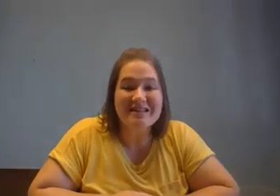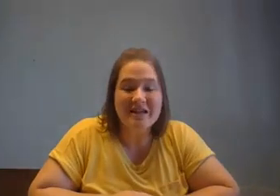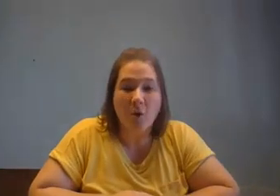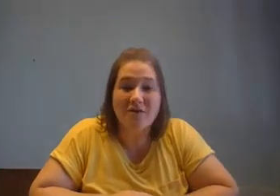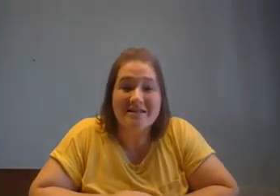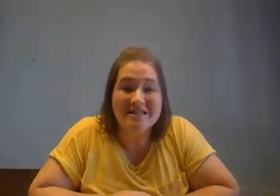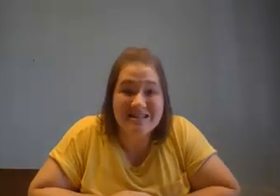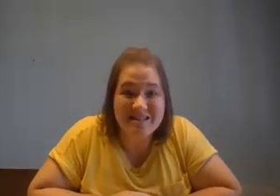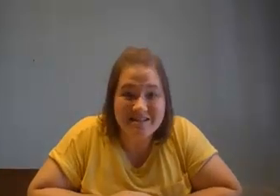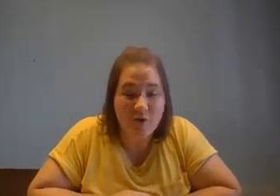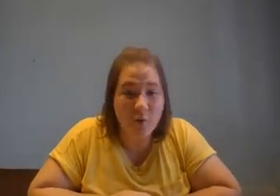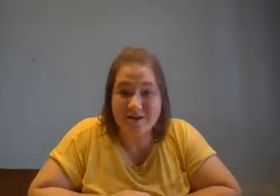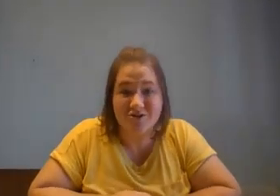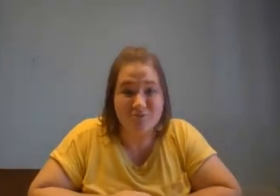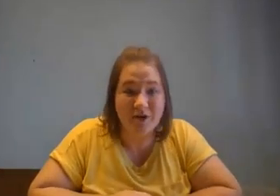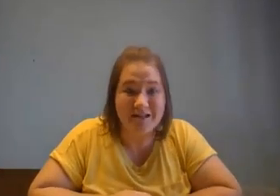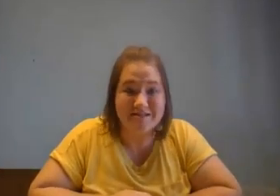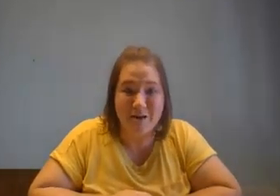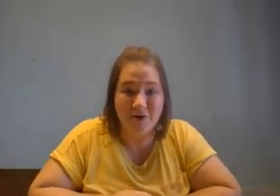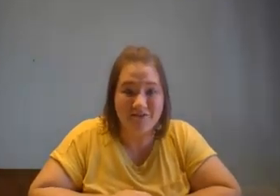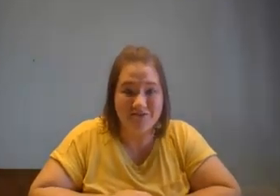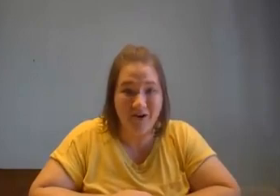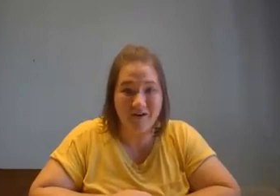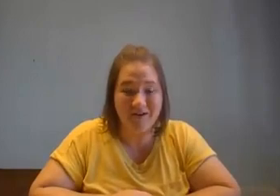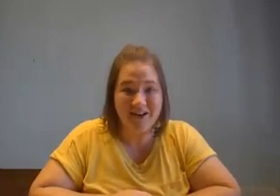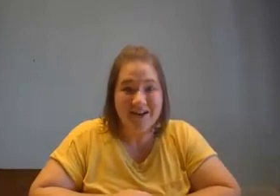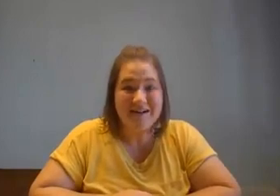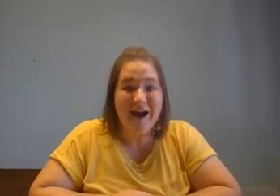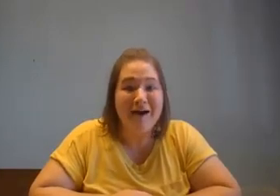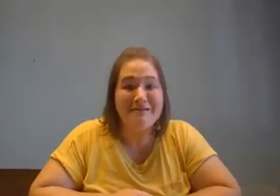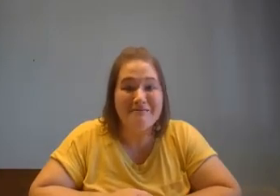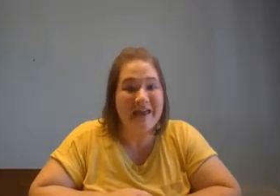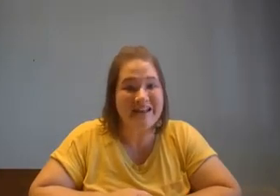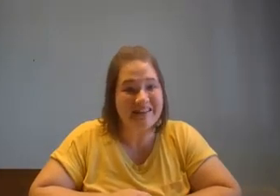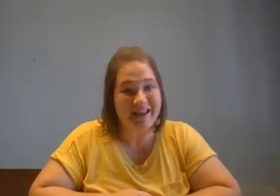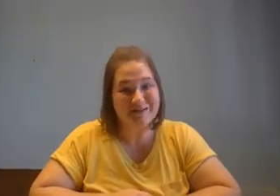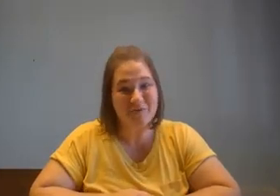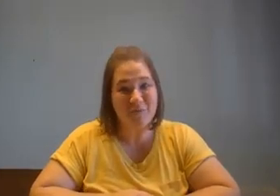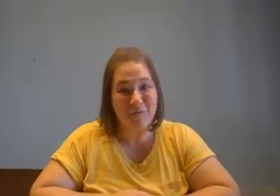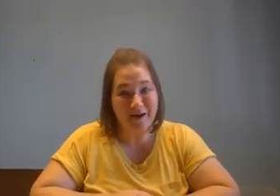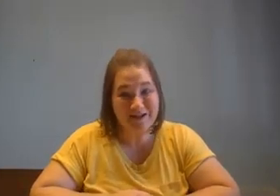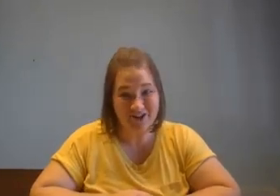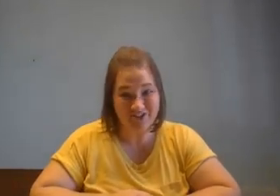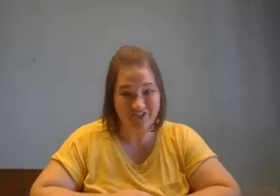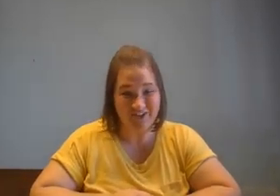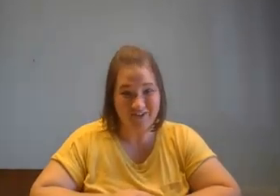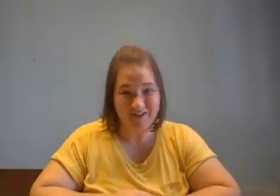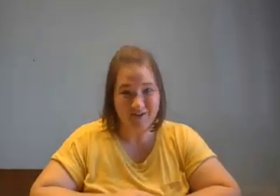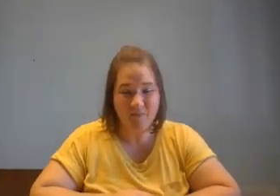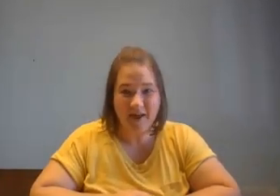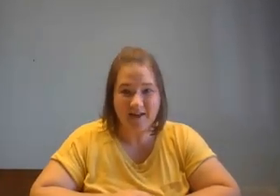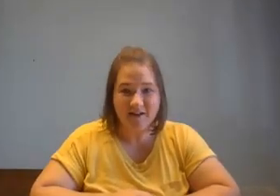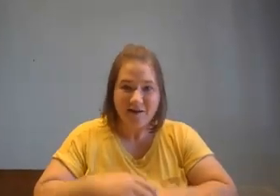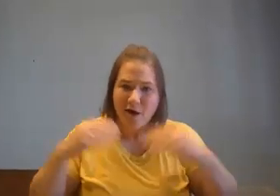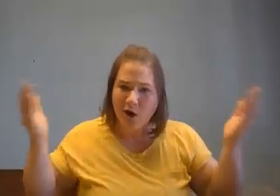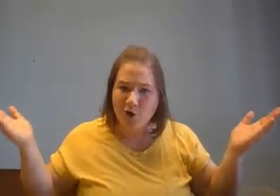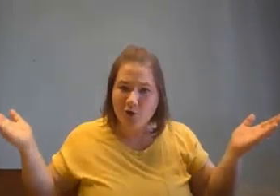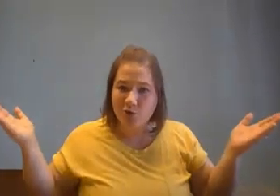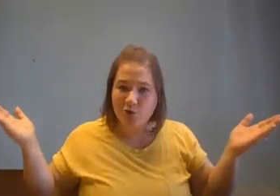sea, or the seasons like winter, spring, summer, and fall. God made things wonderful. Wait! Who